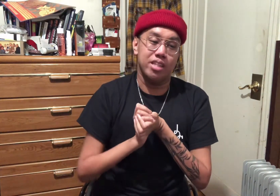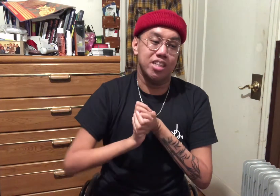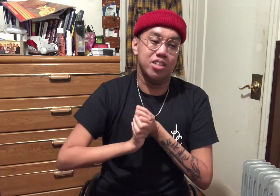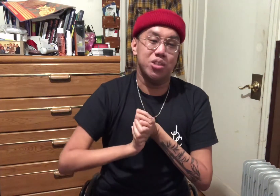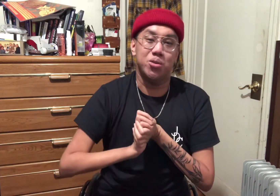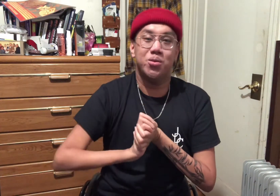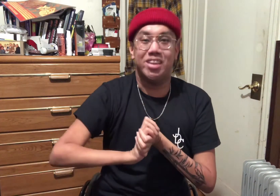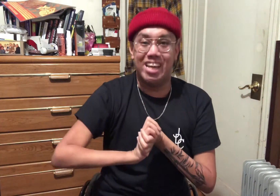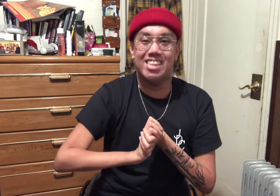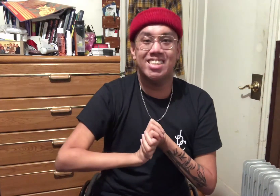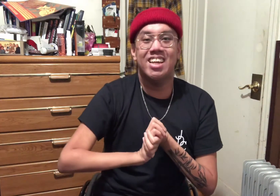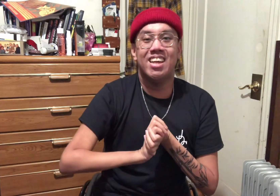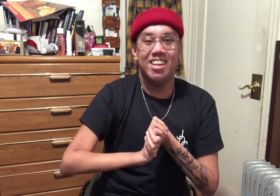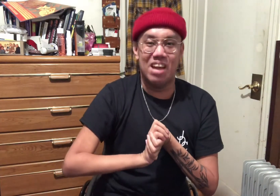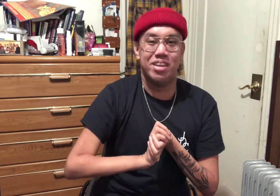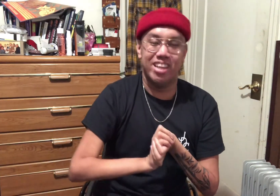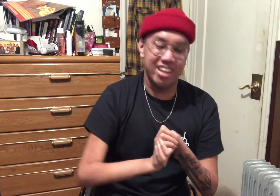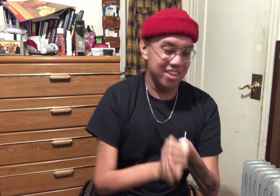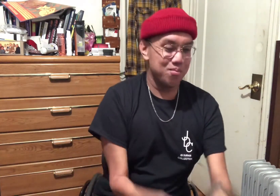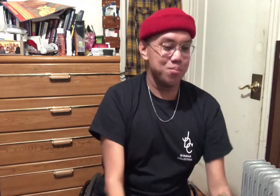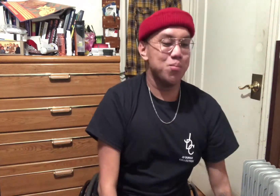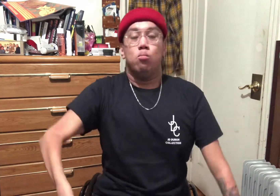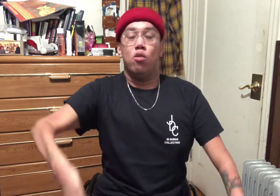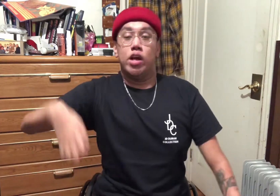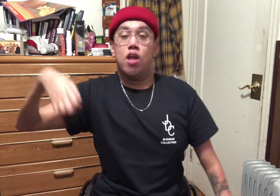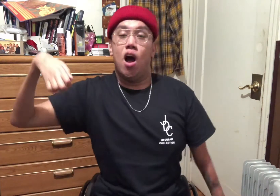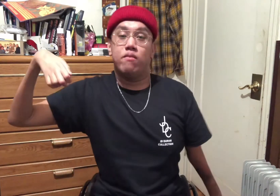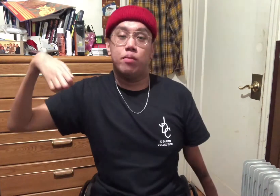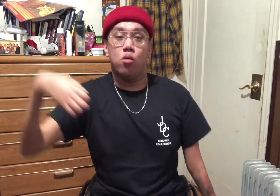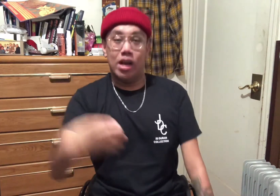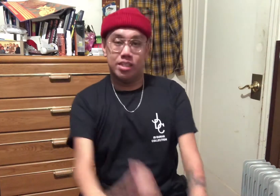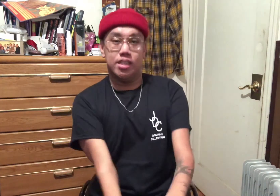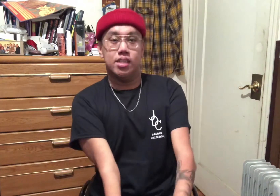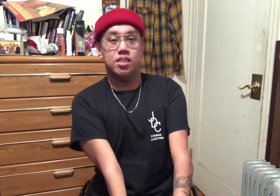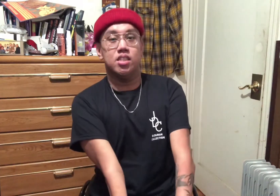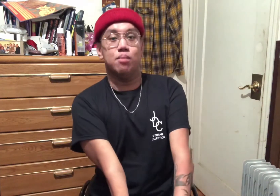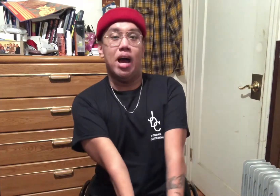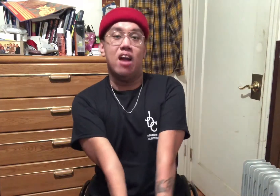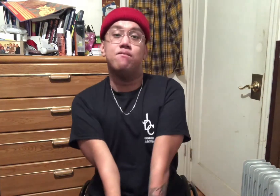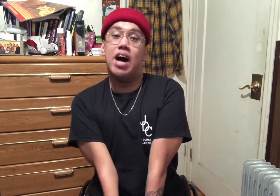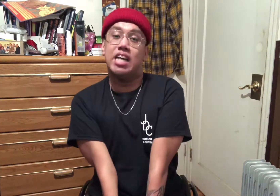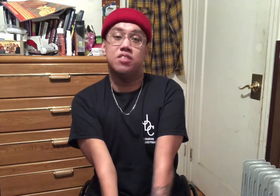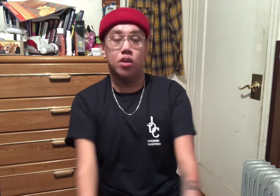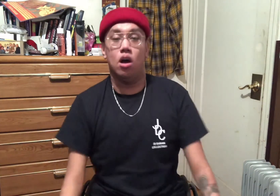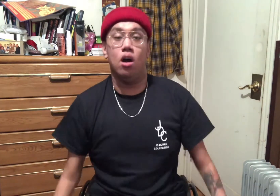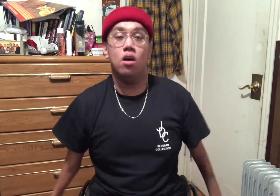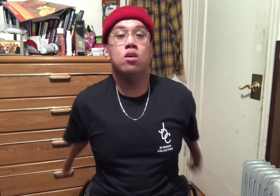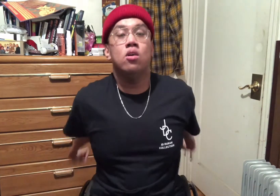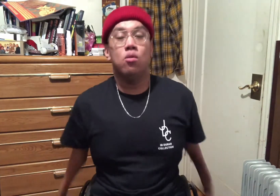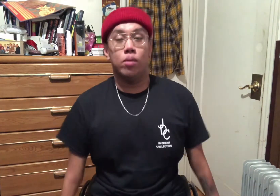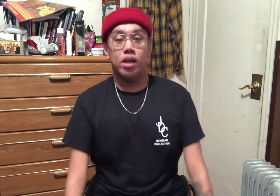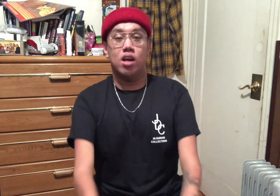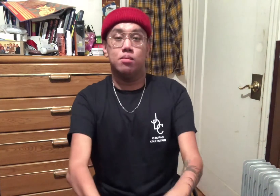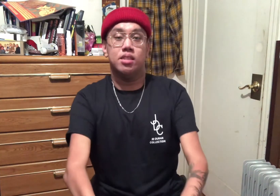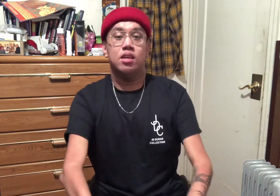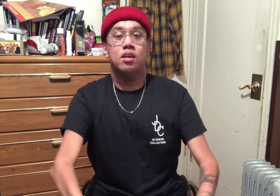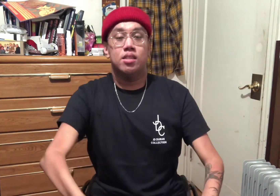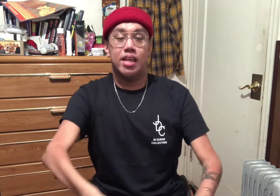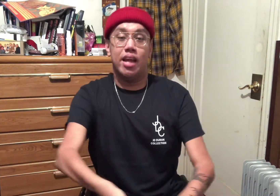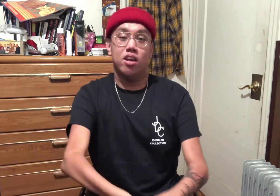just two? Yes, definitely. Moving along from the questions to my advice for y'all when it comes to getting your